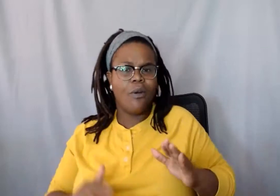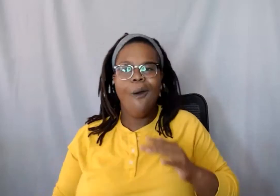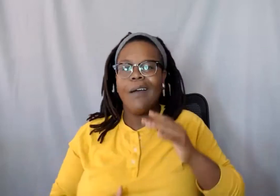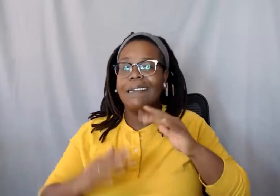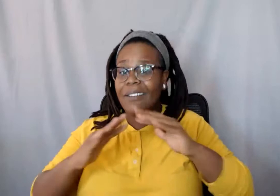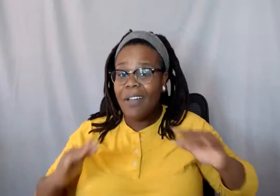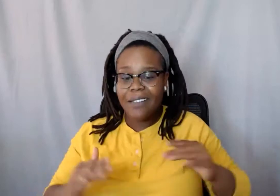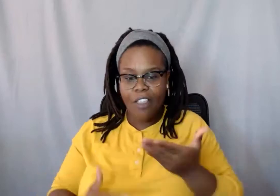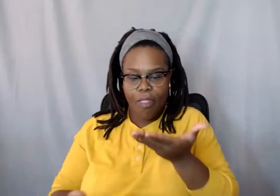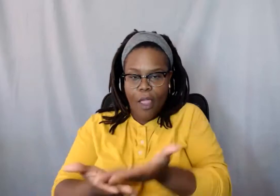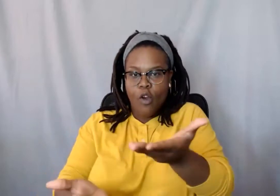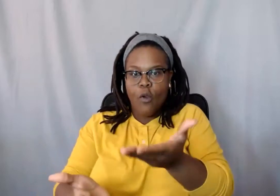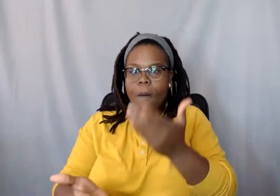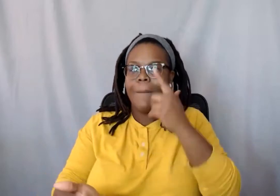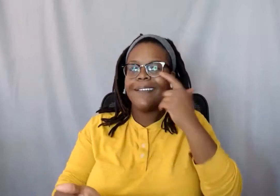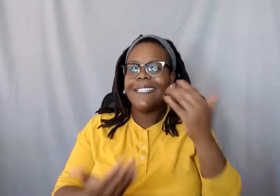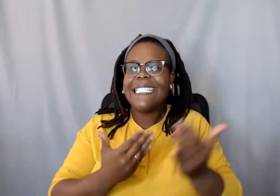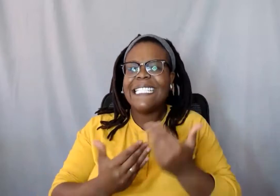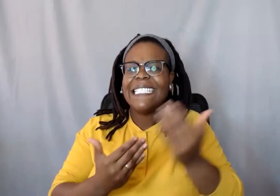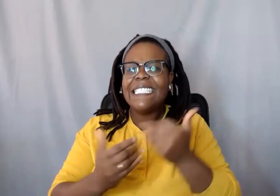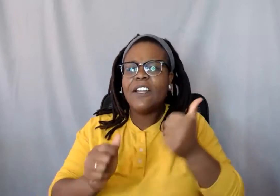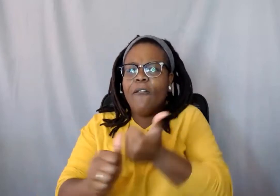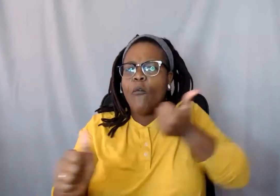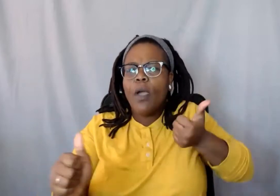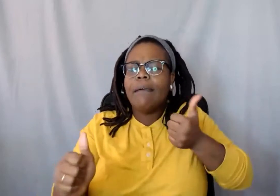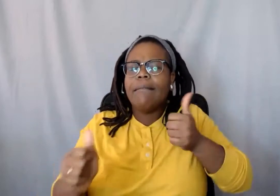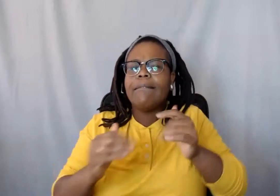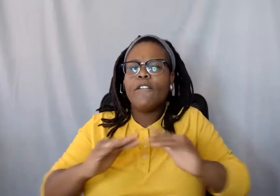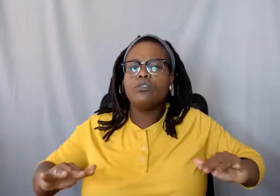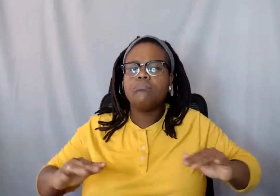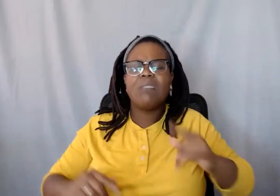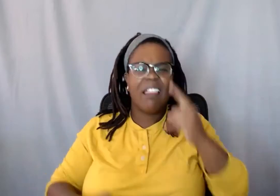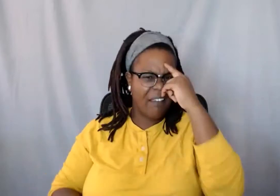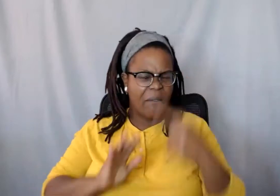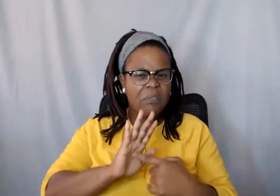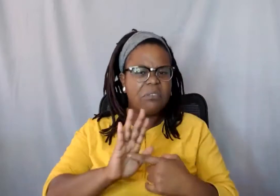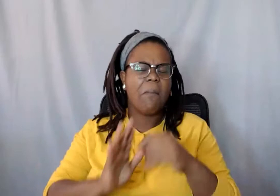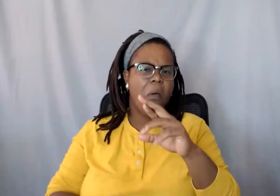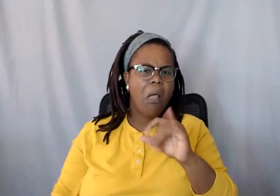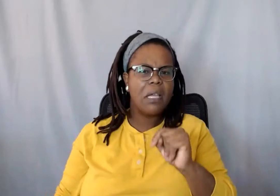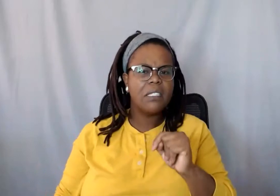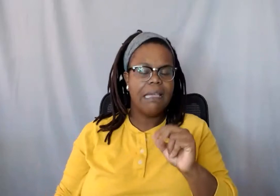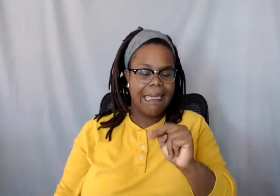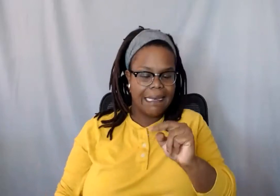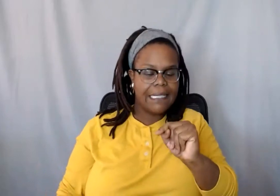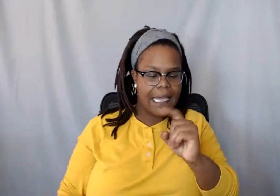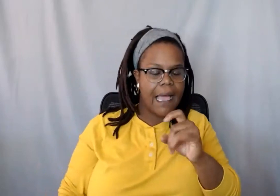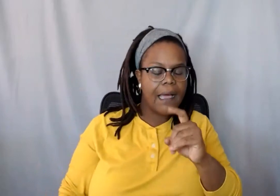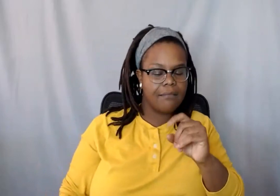it's very easy to avoid the diversity. I think a good example is anti-ID. I would be honest, I've been in